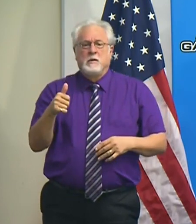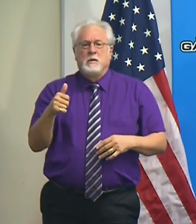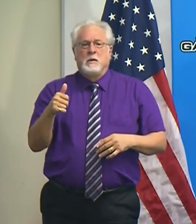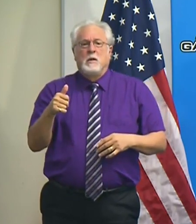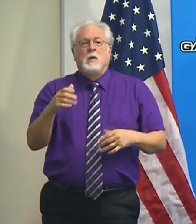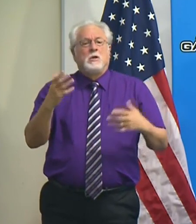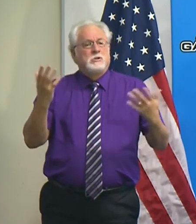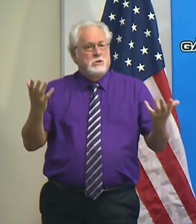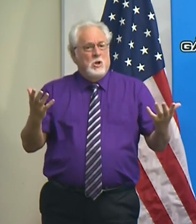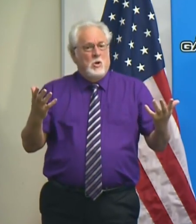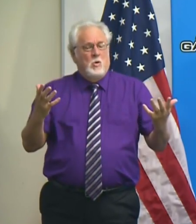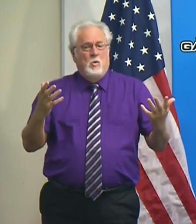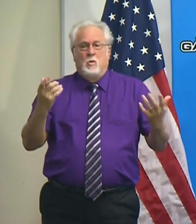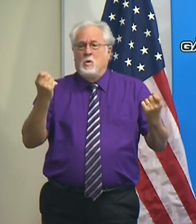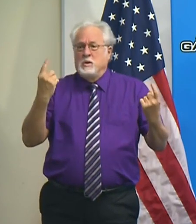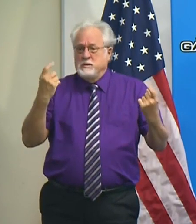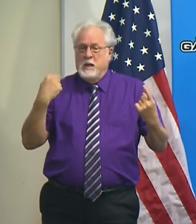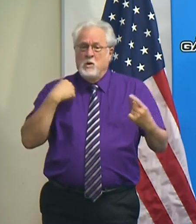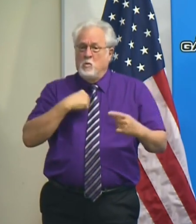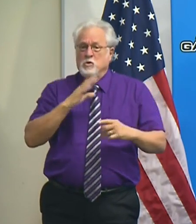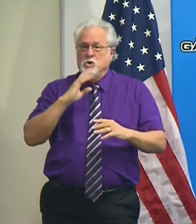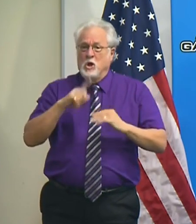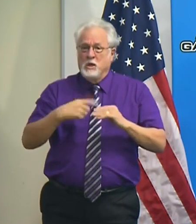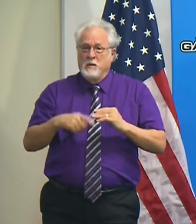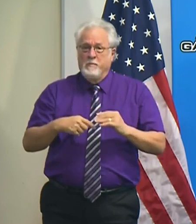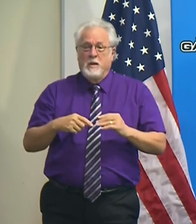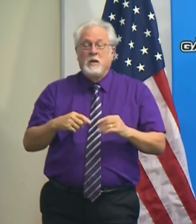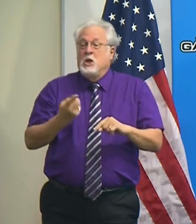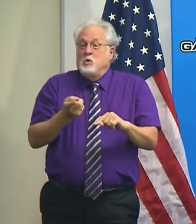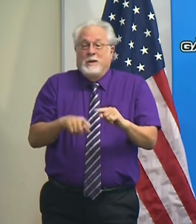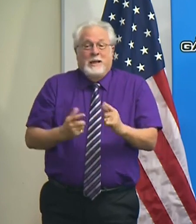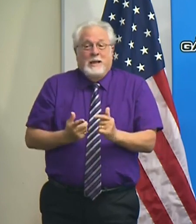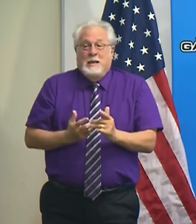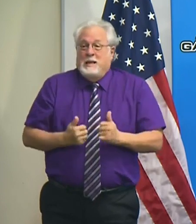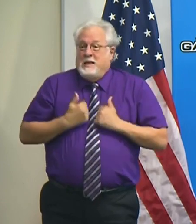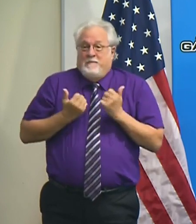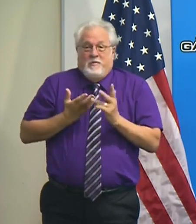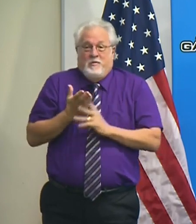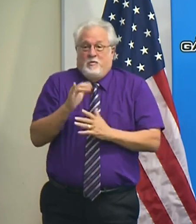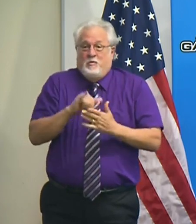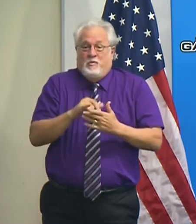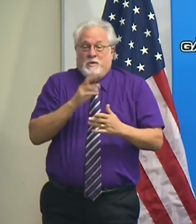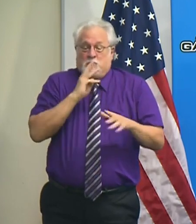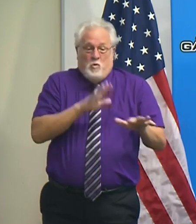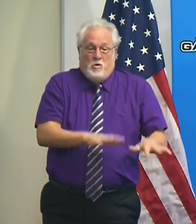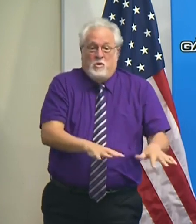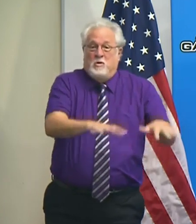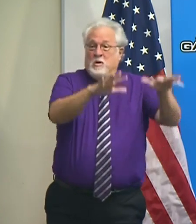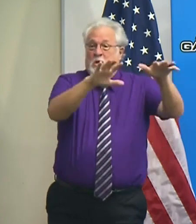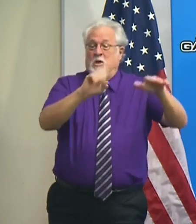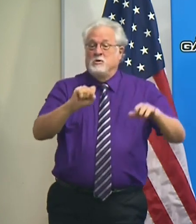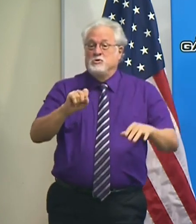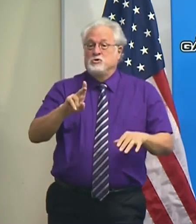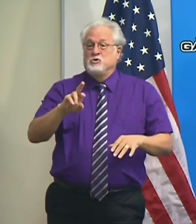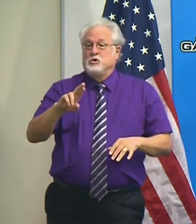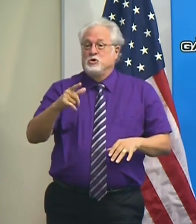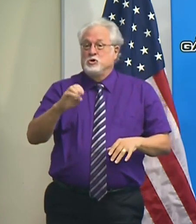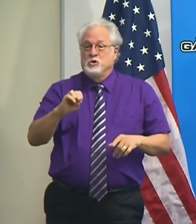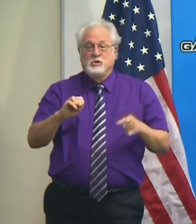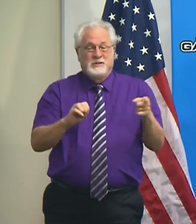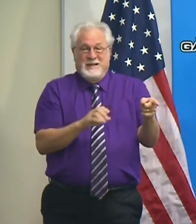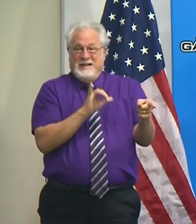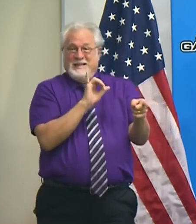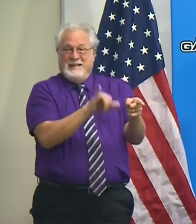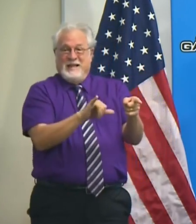Um, so understand we're talking about unsurvivable storm surge in Cameron Parish, and really